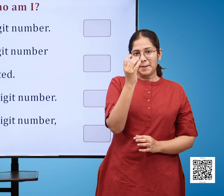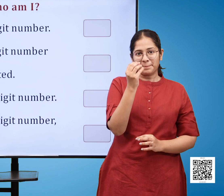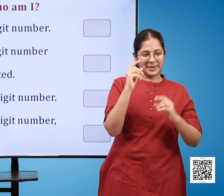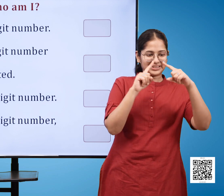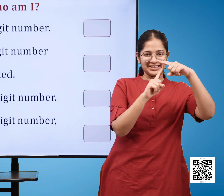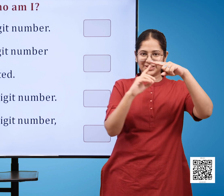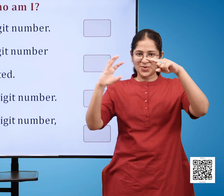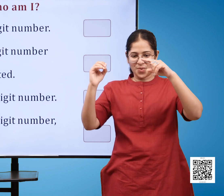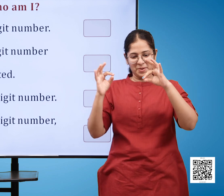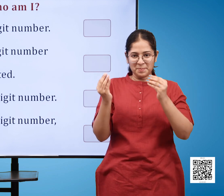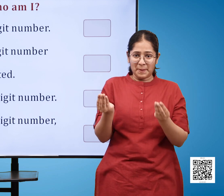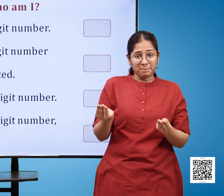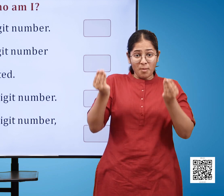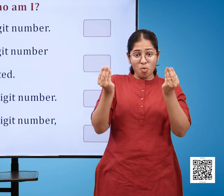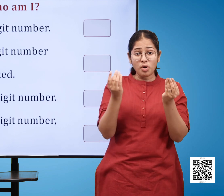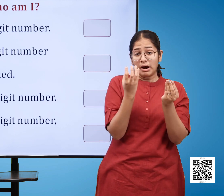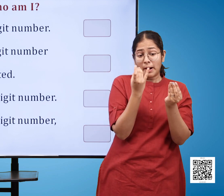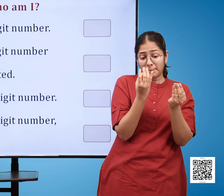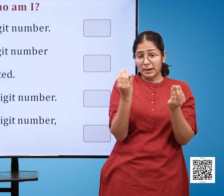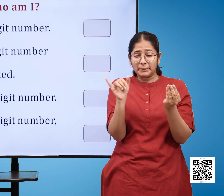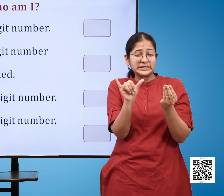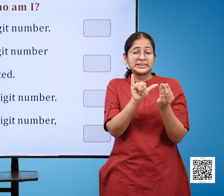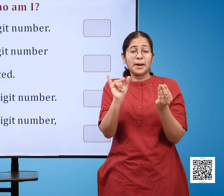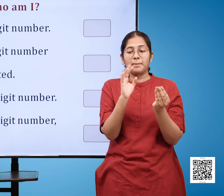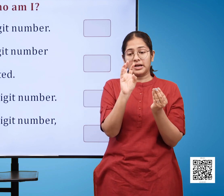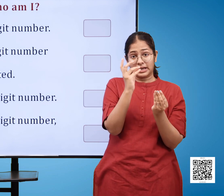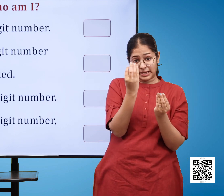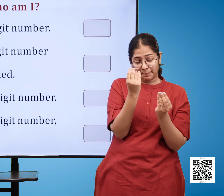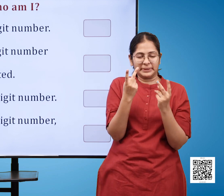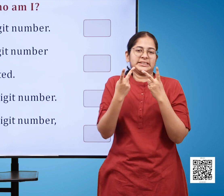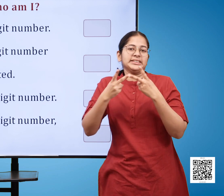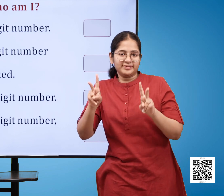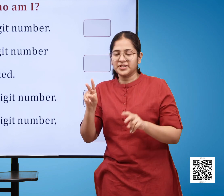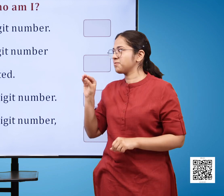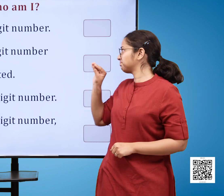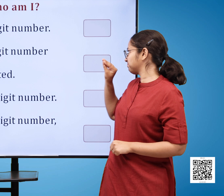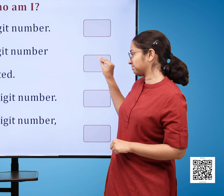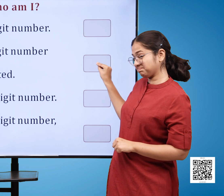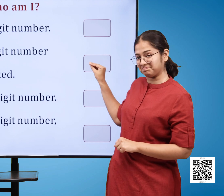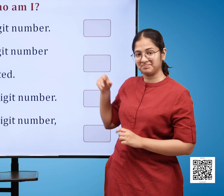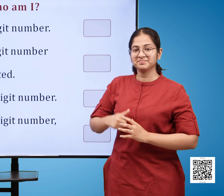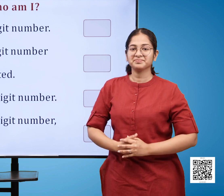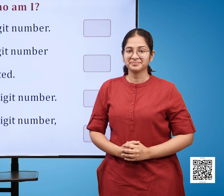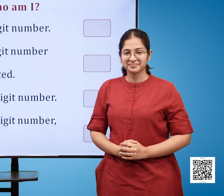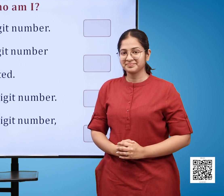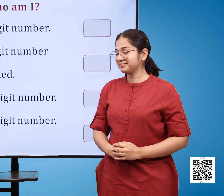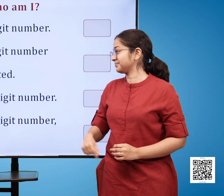largest two digit number where no digit is repeated blank C